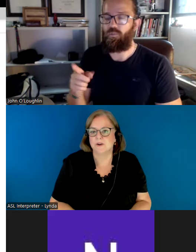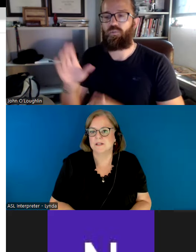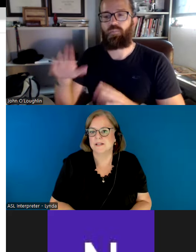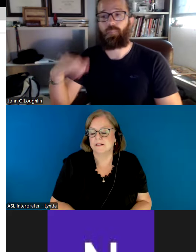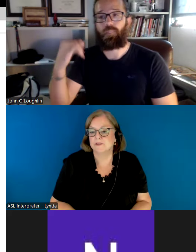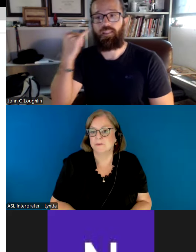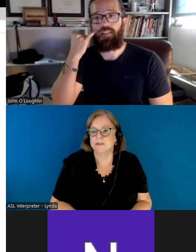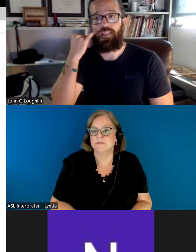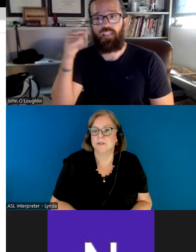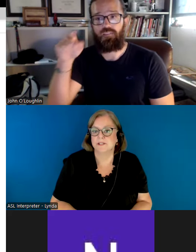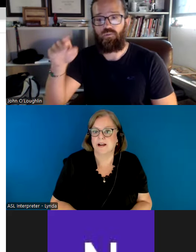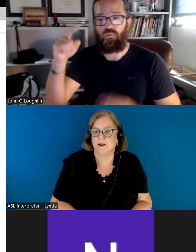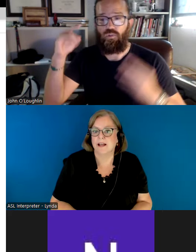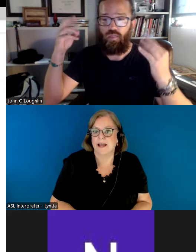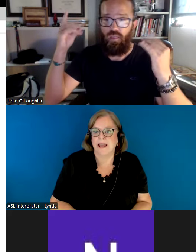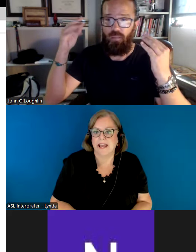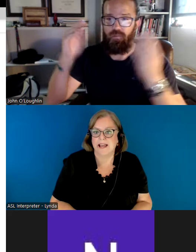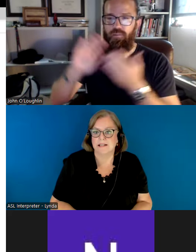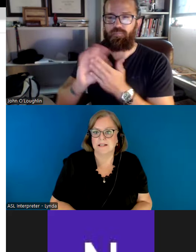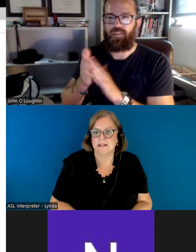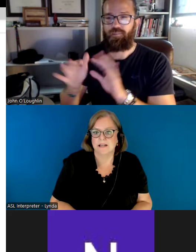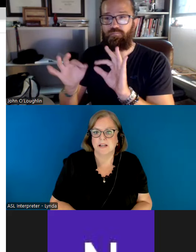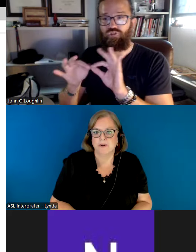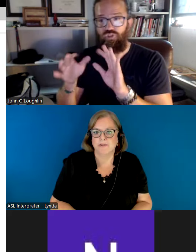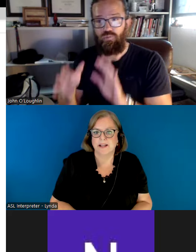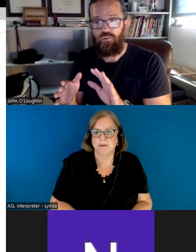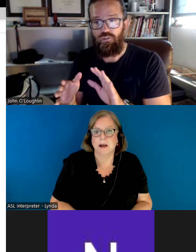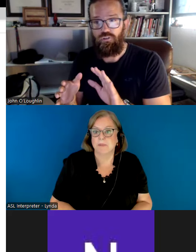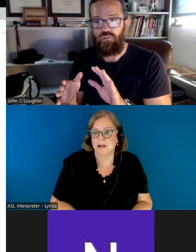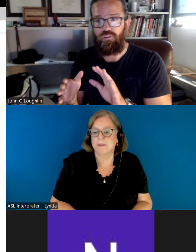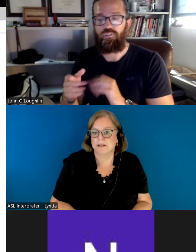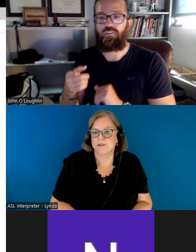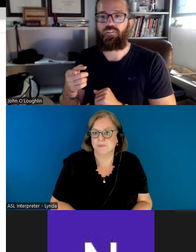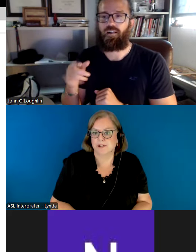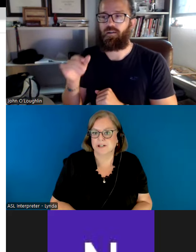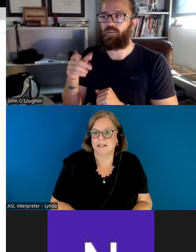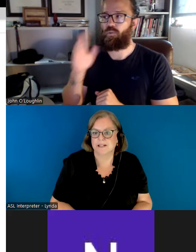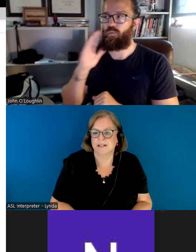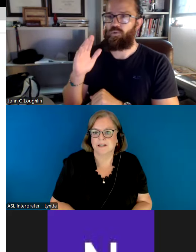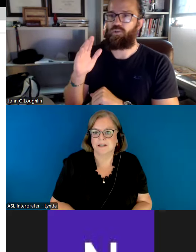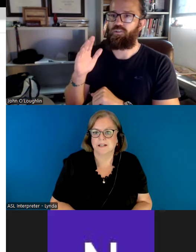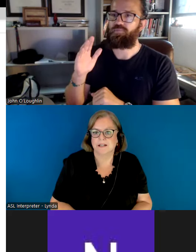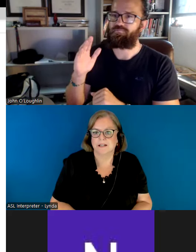Okay. You can see that the interpreters have switched now. And if you're thinking about becoming an interpreter.